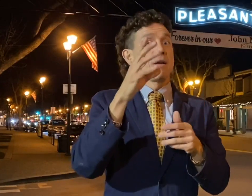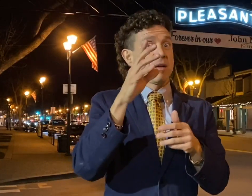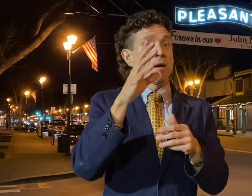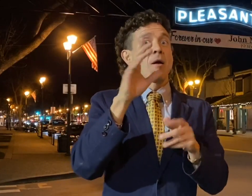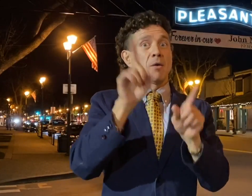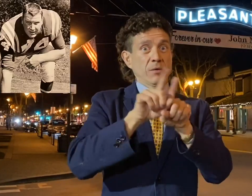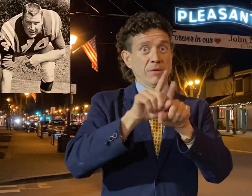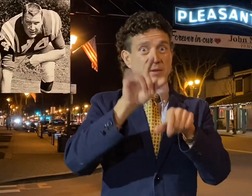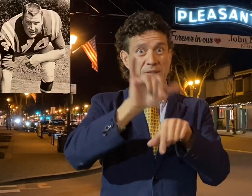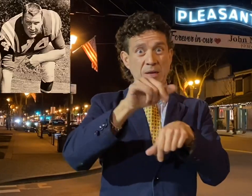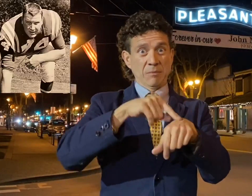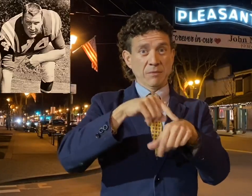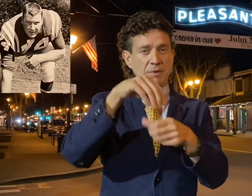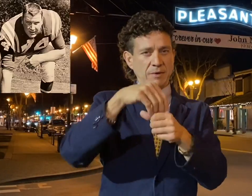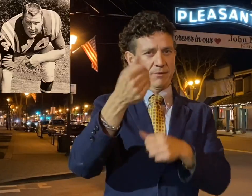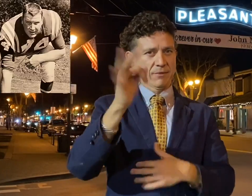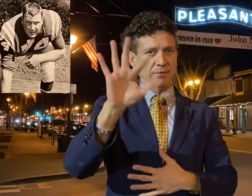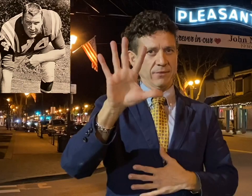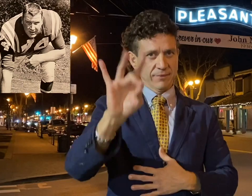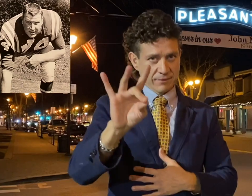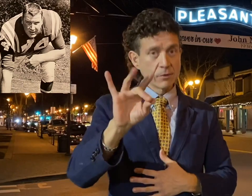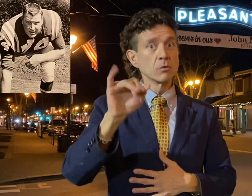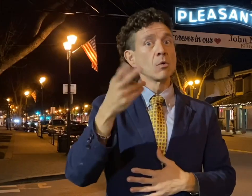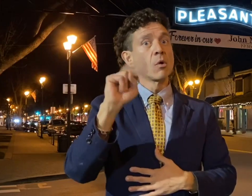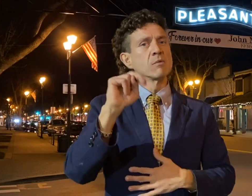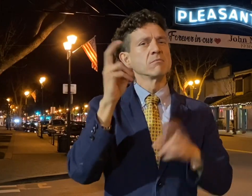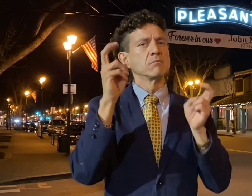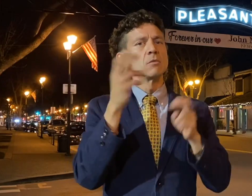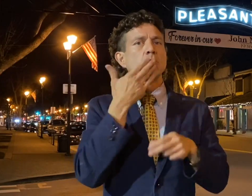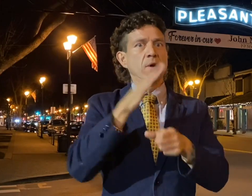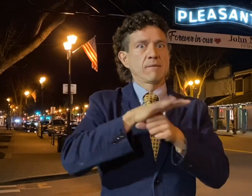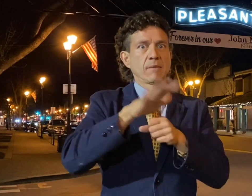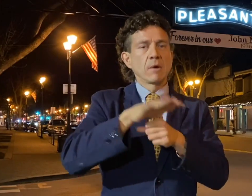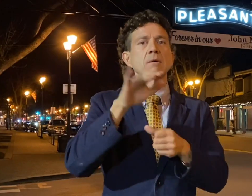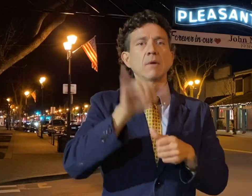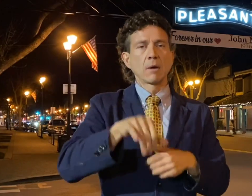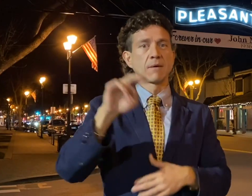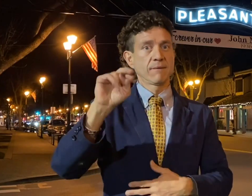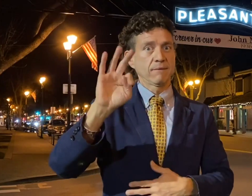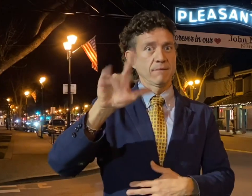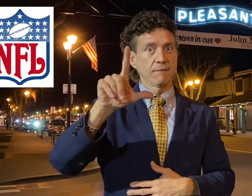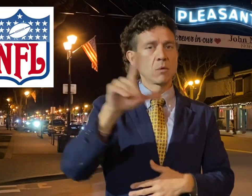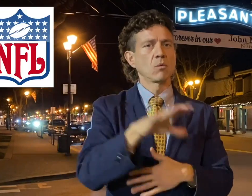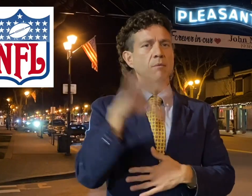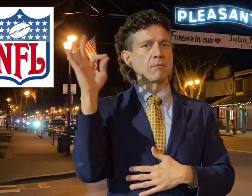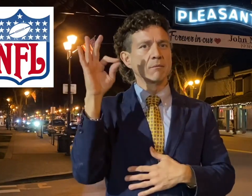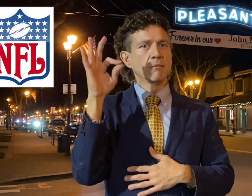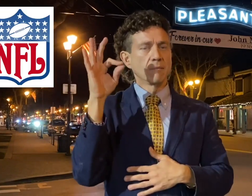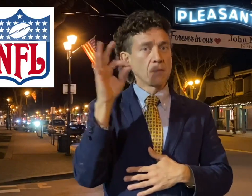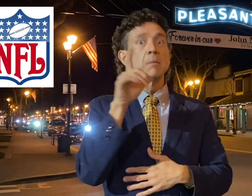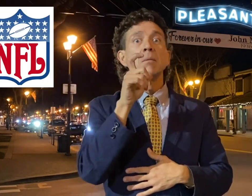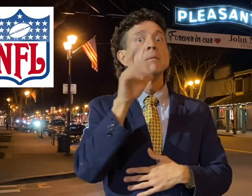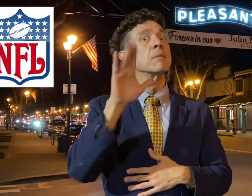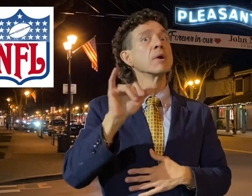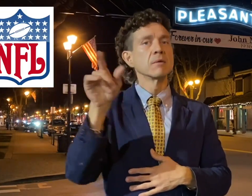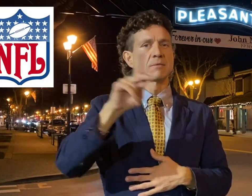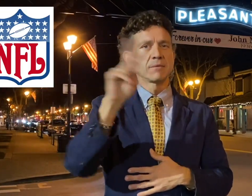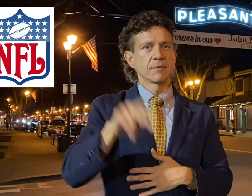Also, at that time, in 1958, John was good enough to be drafted into the NFL by the